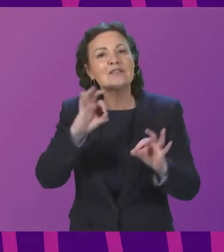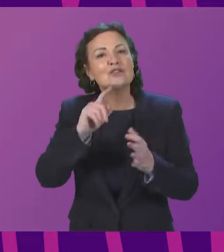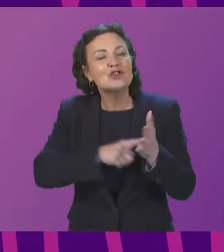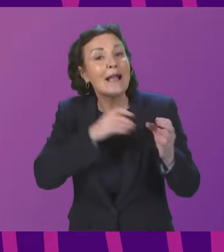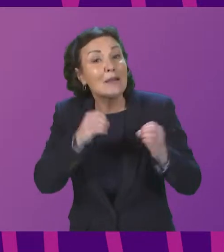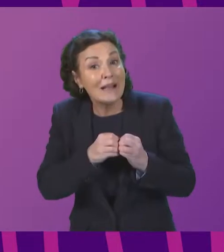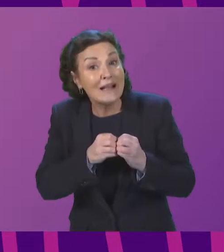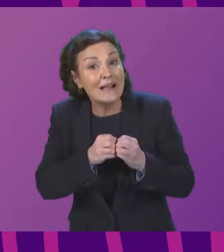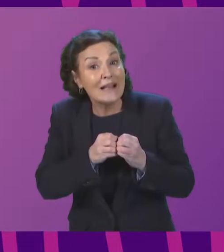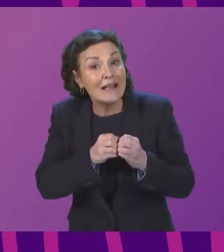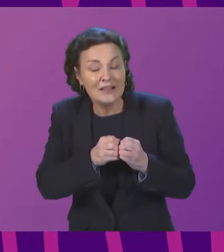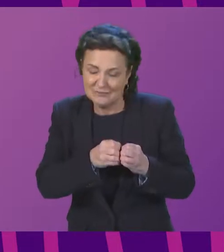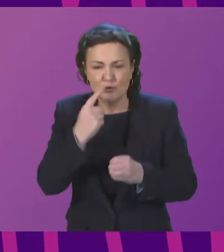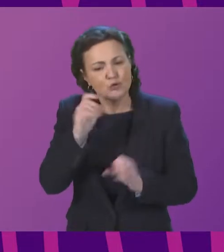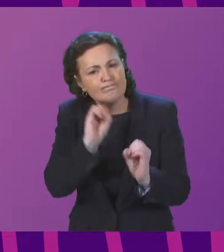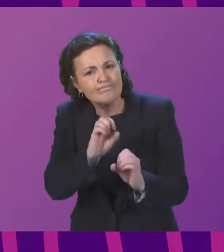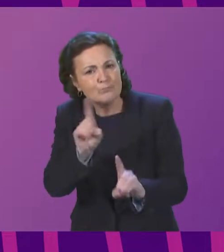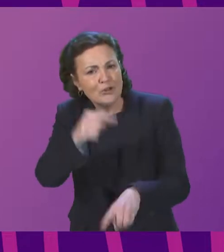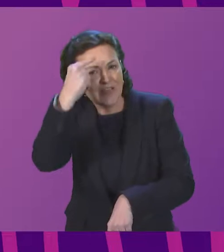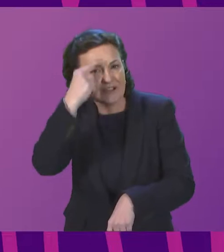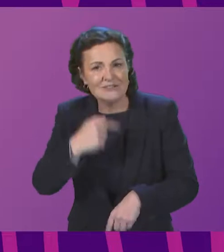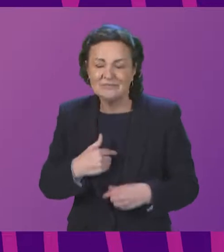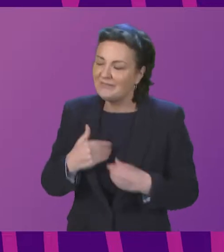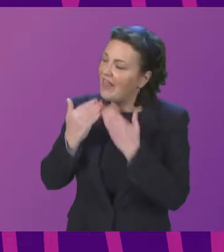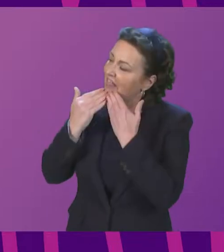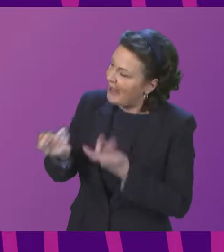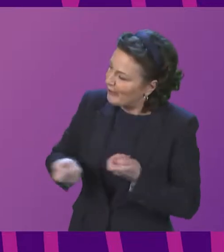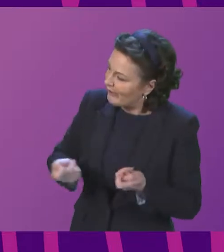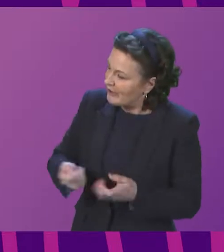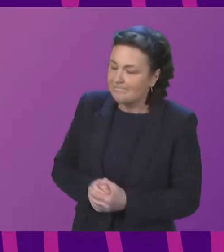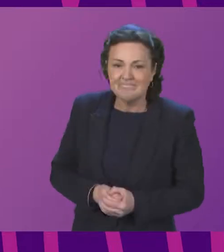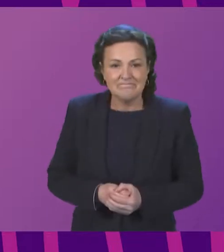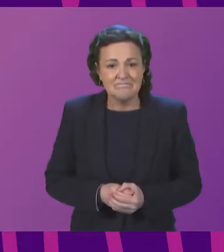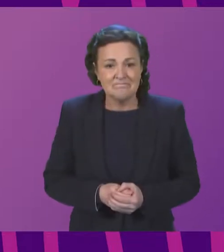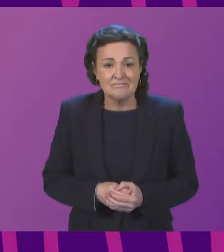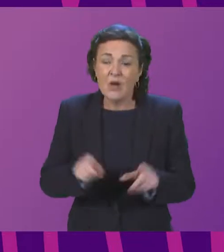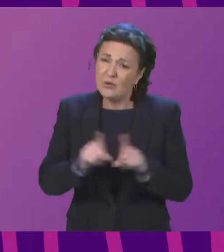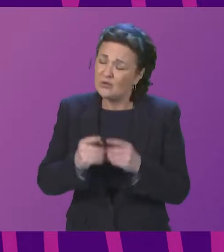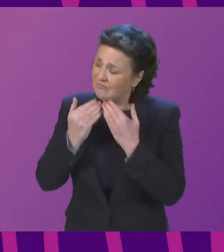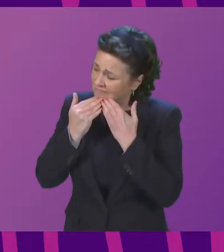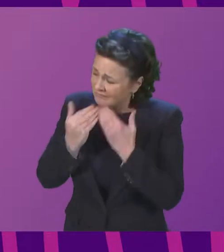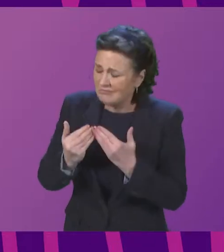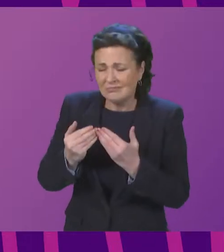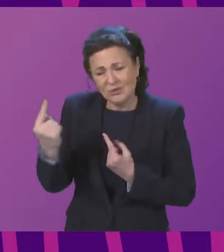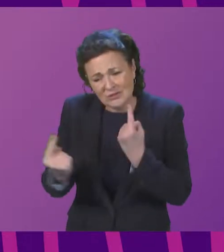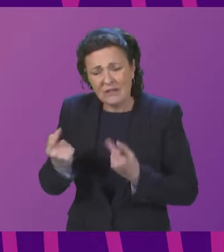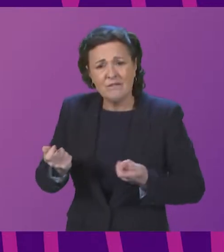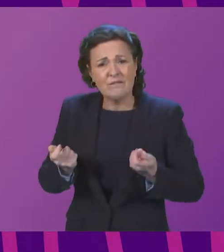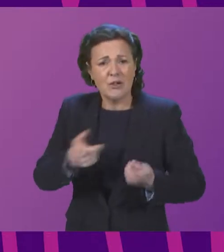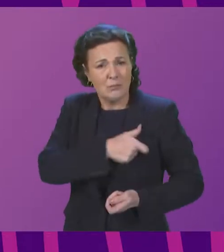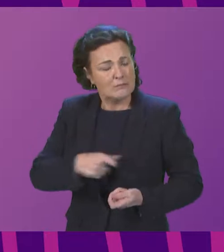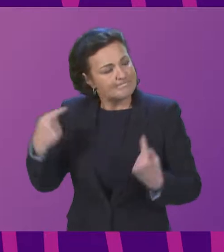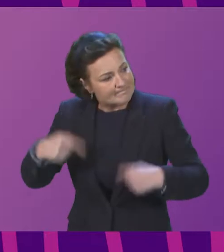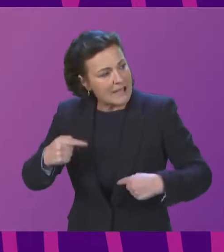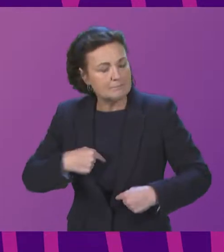comment. Jackie Bailey. Thank you very much convener and again many thanks to yourself and the committee for allowing me to speak to this